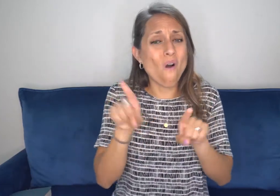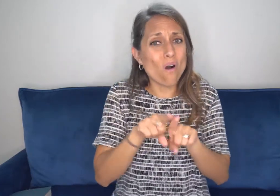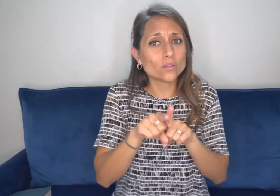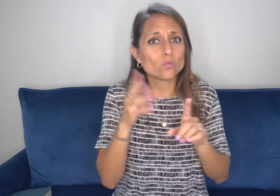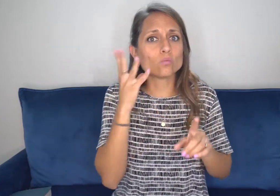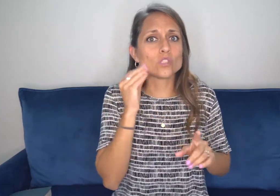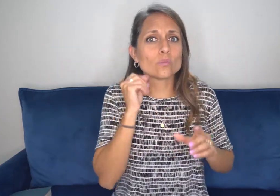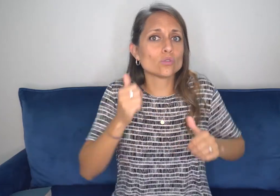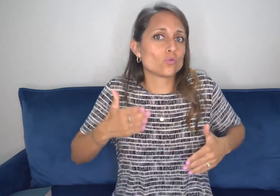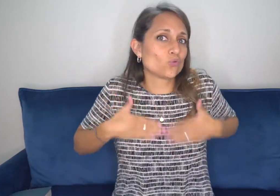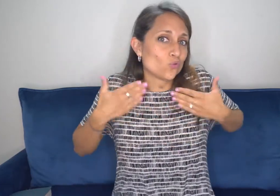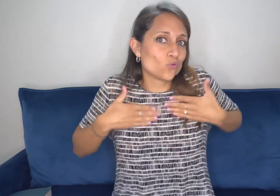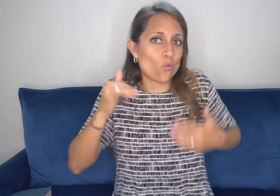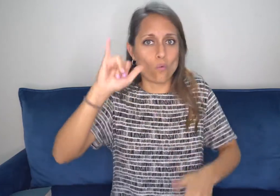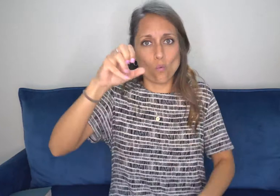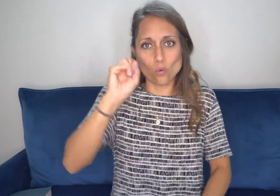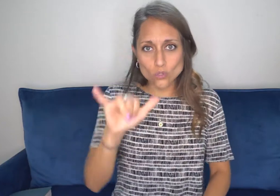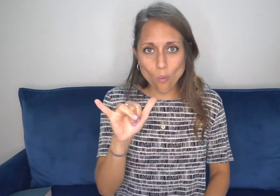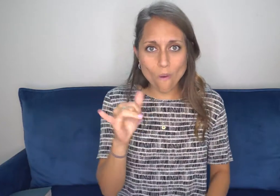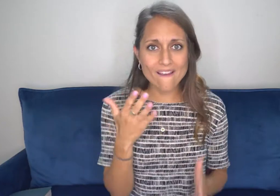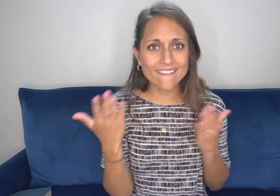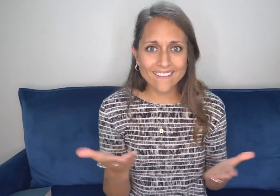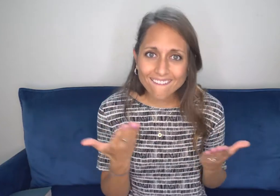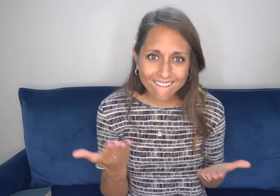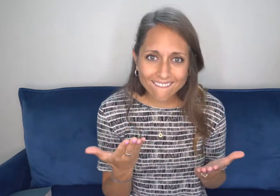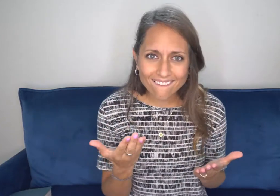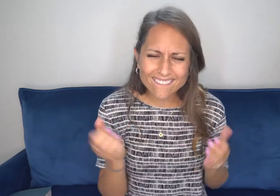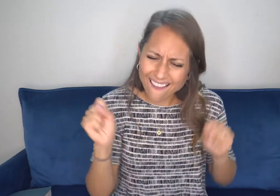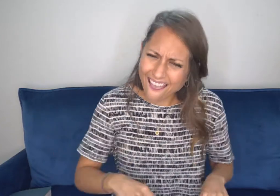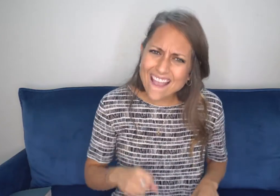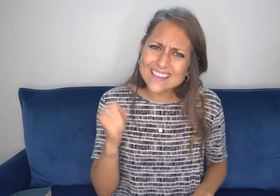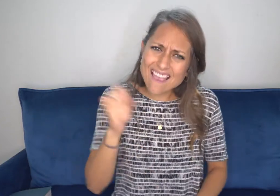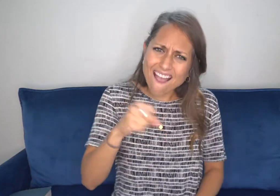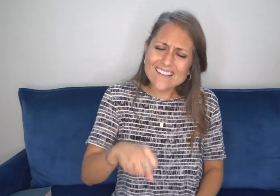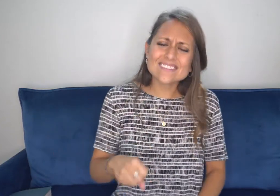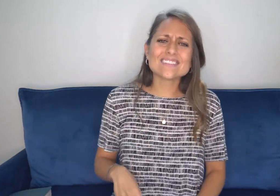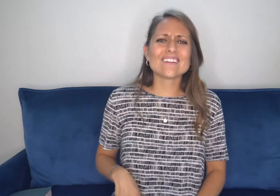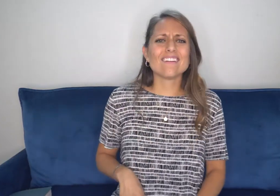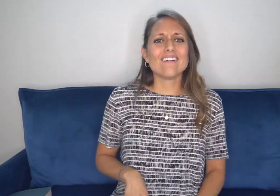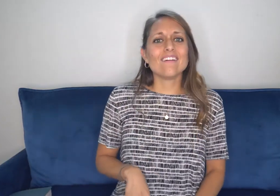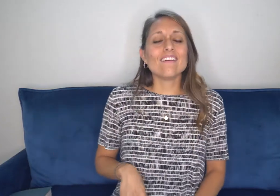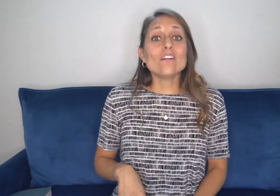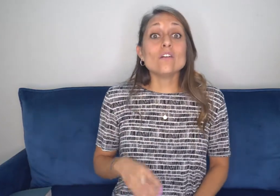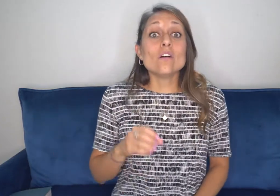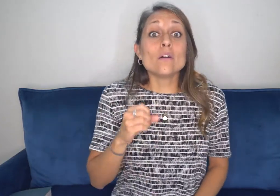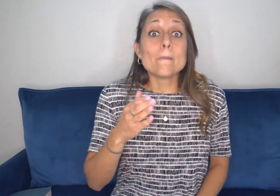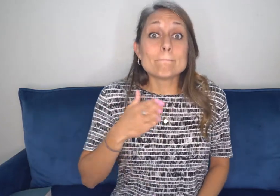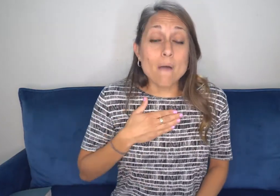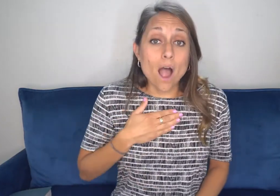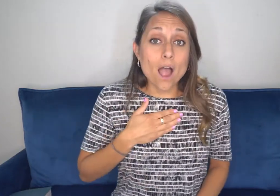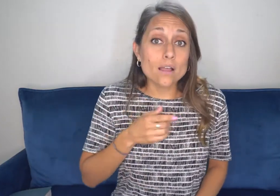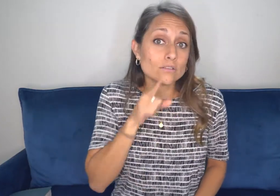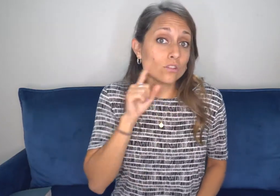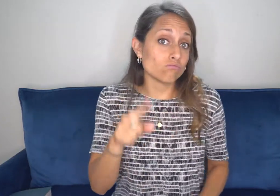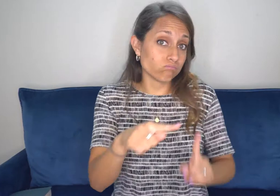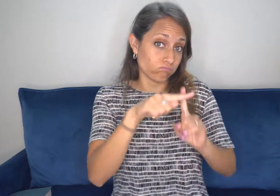have eternal life with him. You have that opportunity to experience joy now